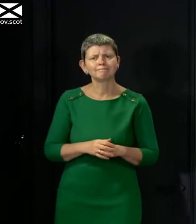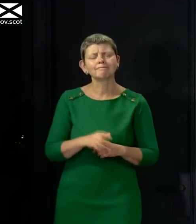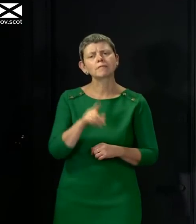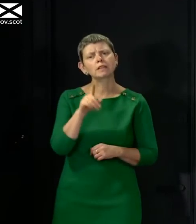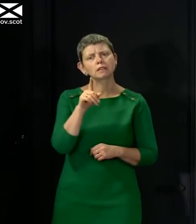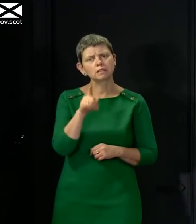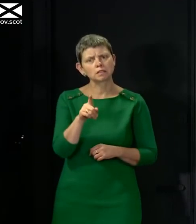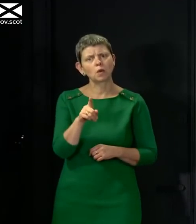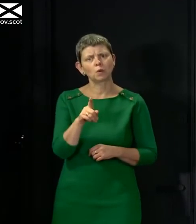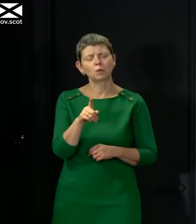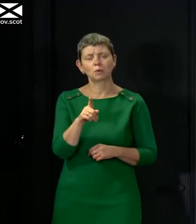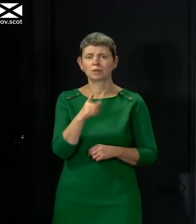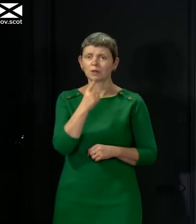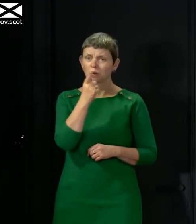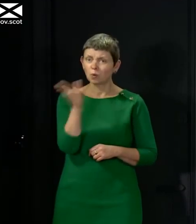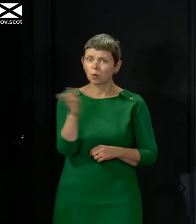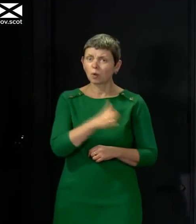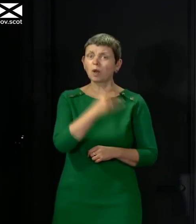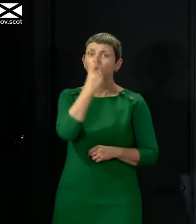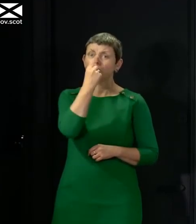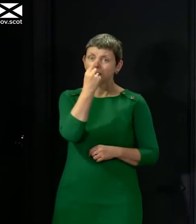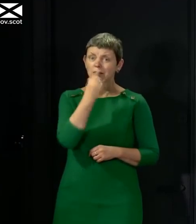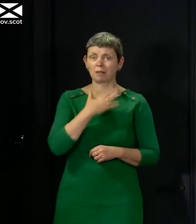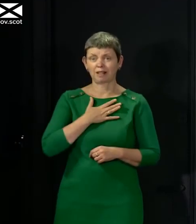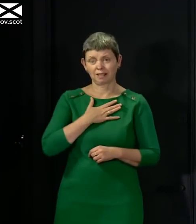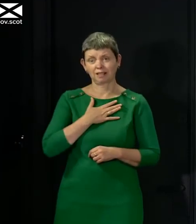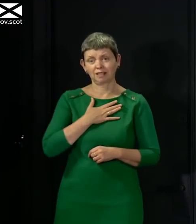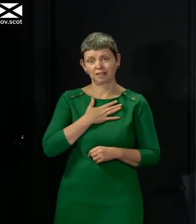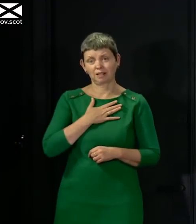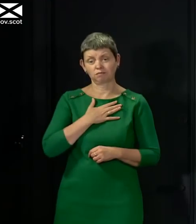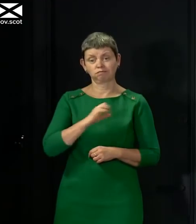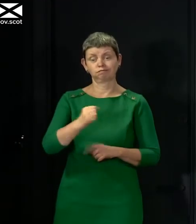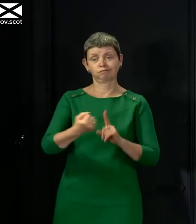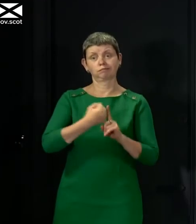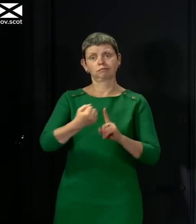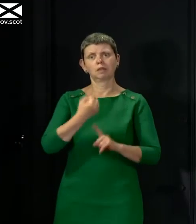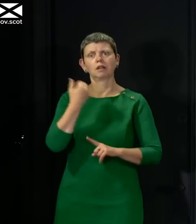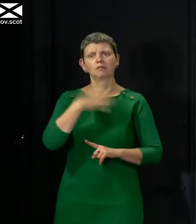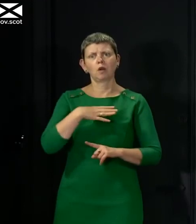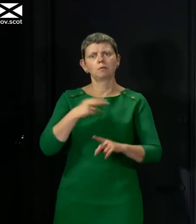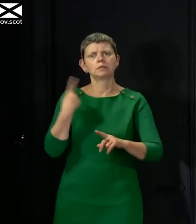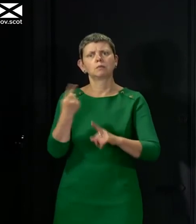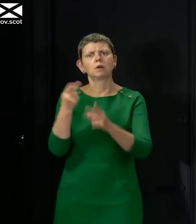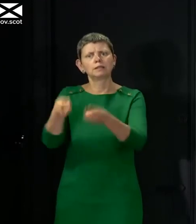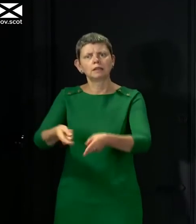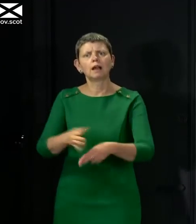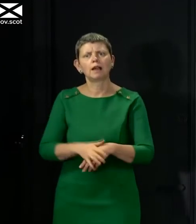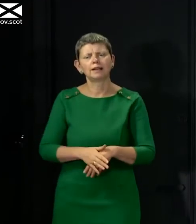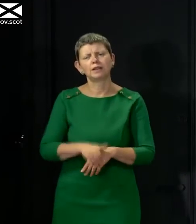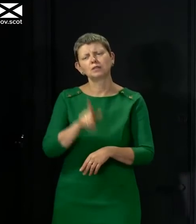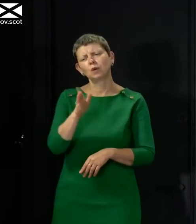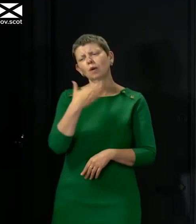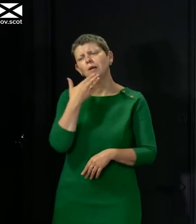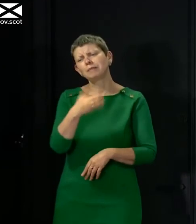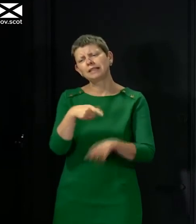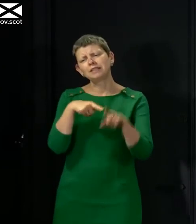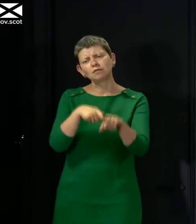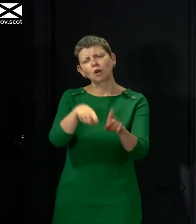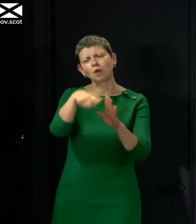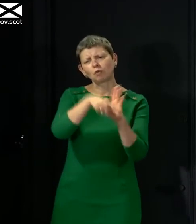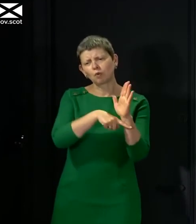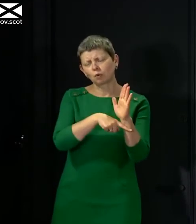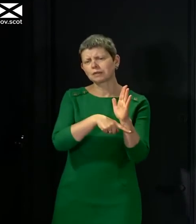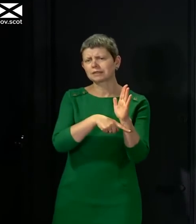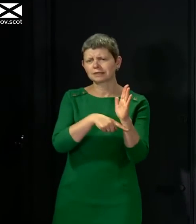from being bereaved by this so I simply say to parents and to young people please stick to the rules they're not there to make your life